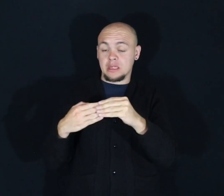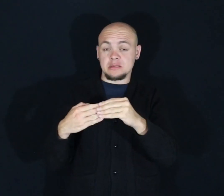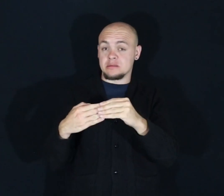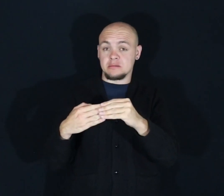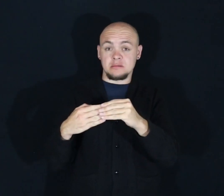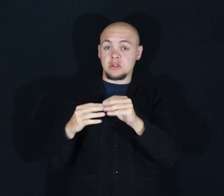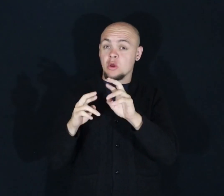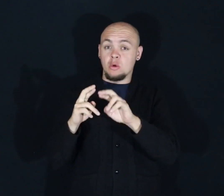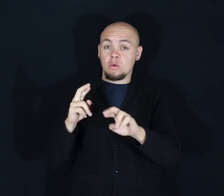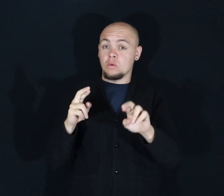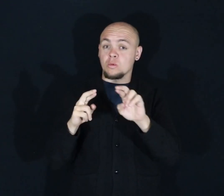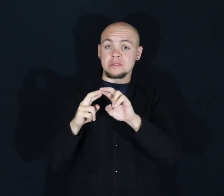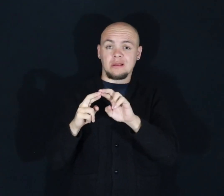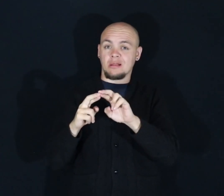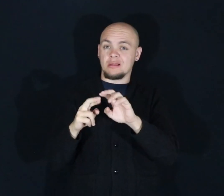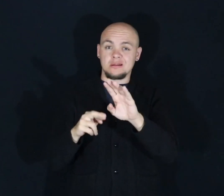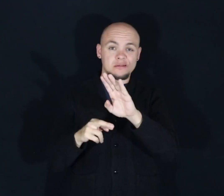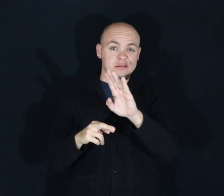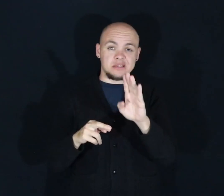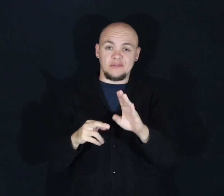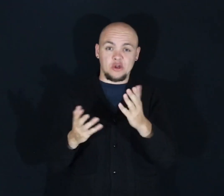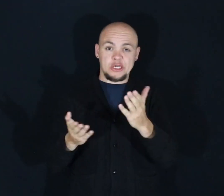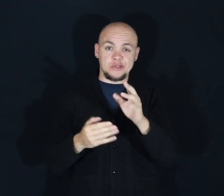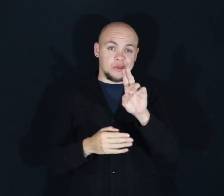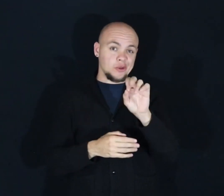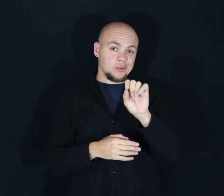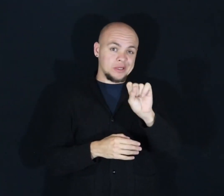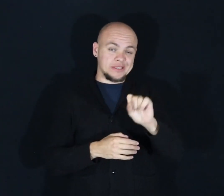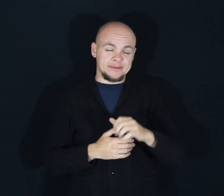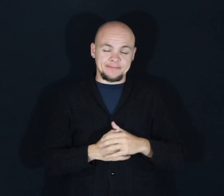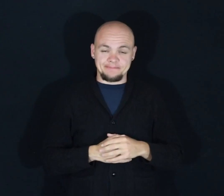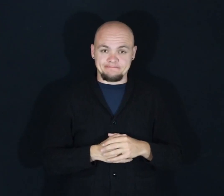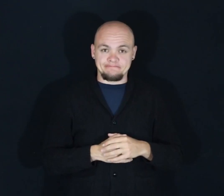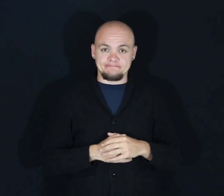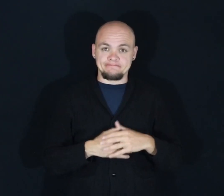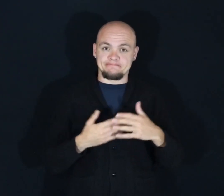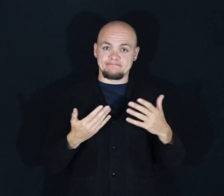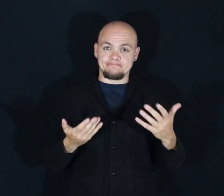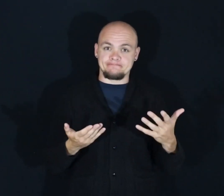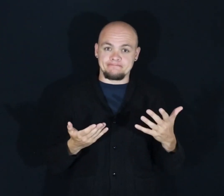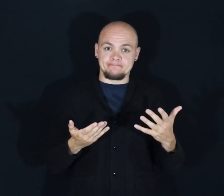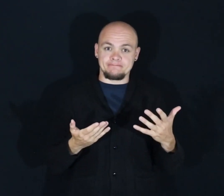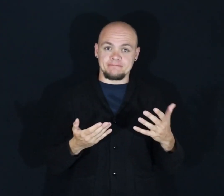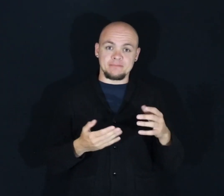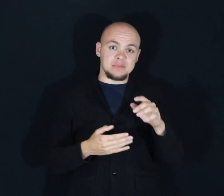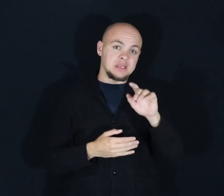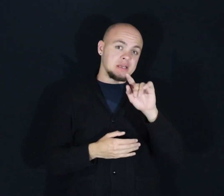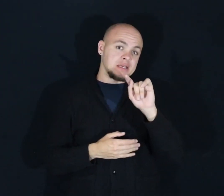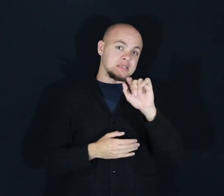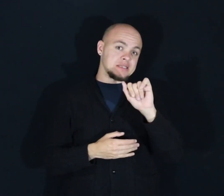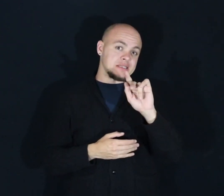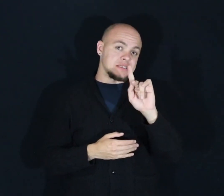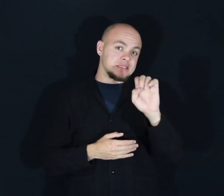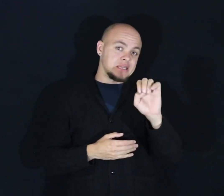actually recycled in the US. So much for rinsing out those takeout containers.